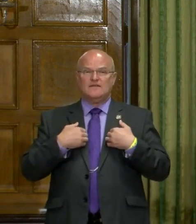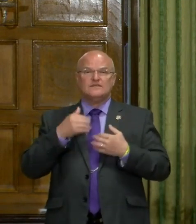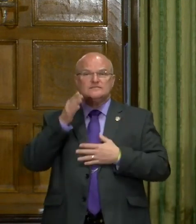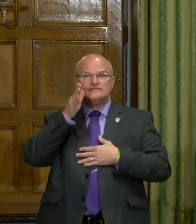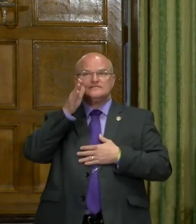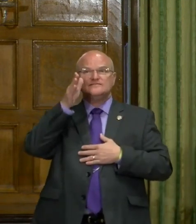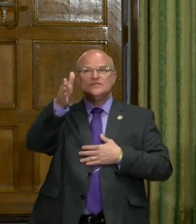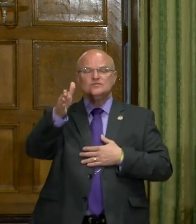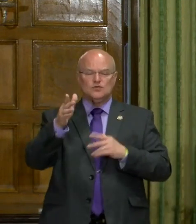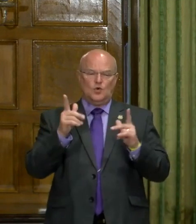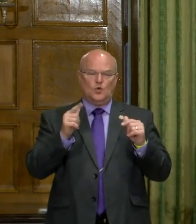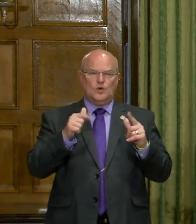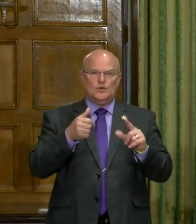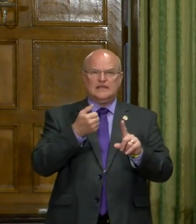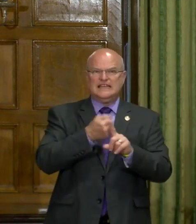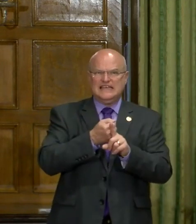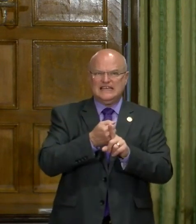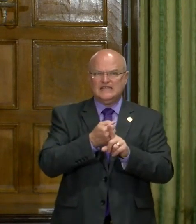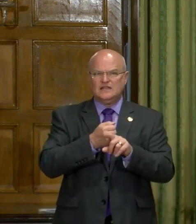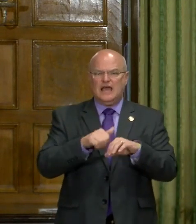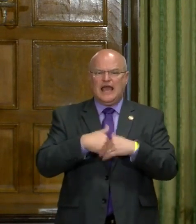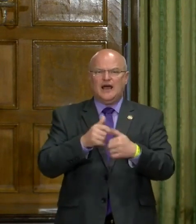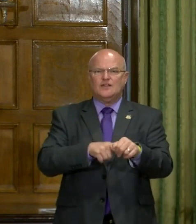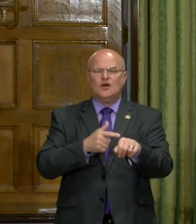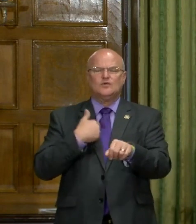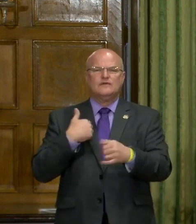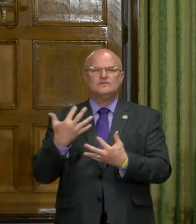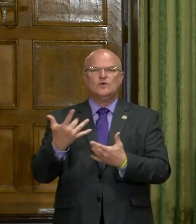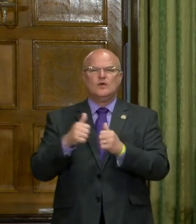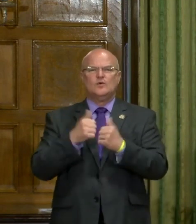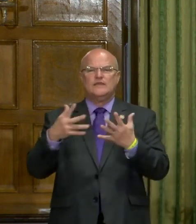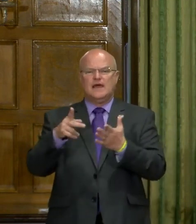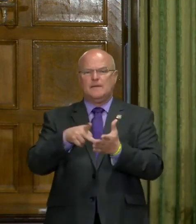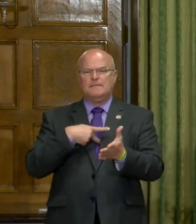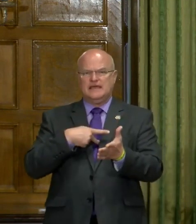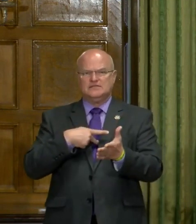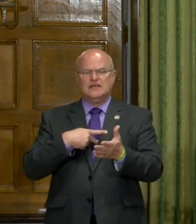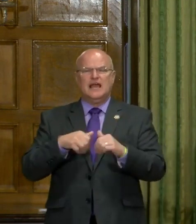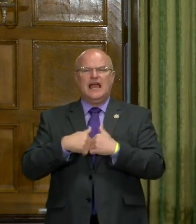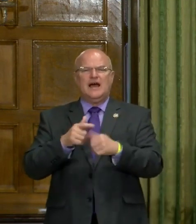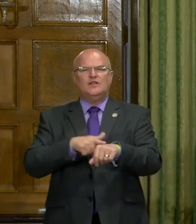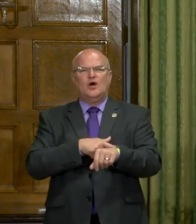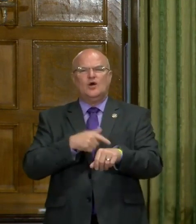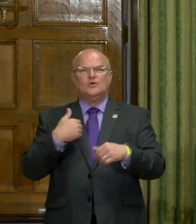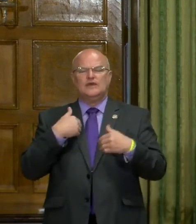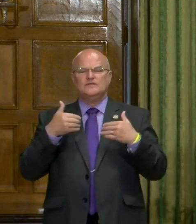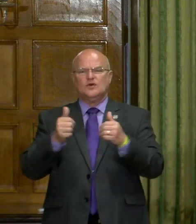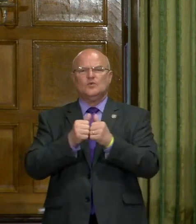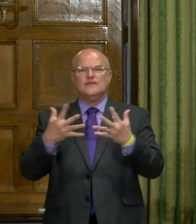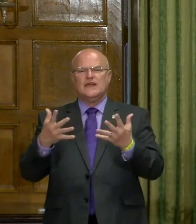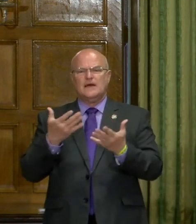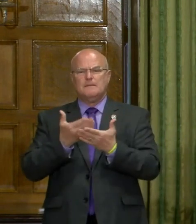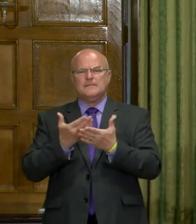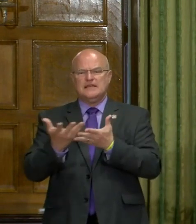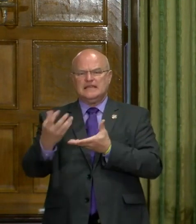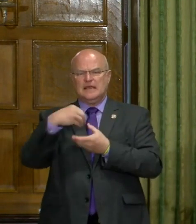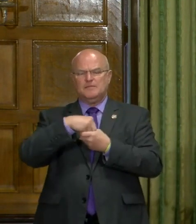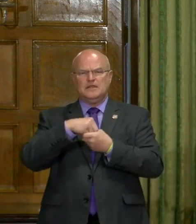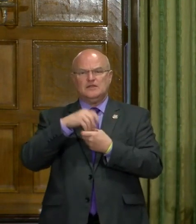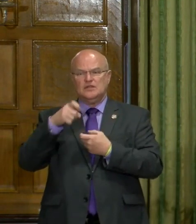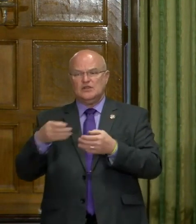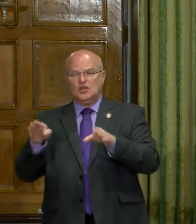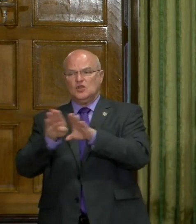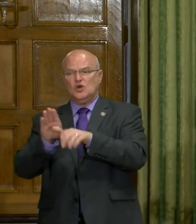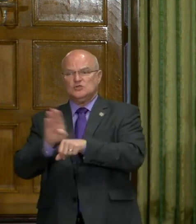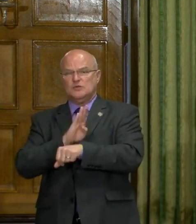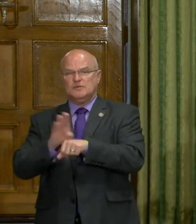forward. When are we going to get to it? How long do we have to go without a paycheck? How long do we have to go without a revenue stream? Do we need to close